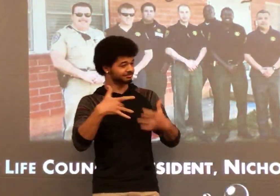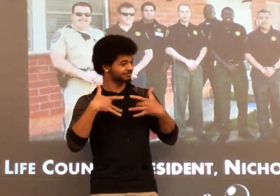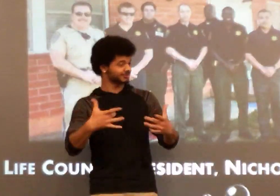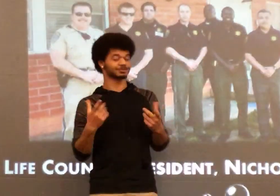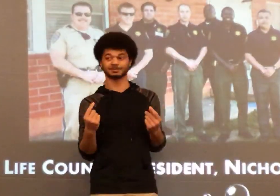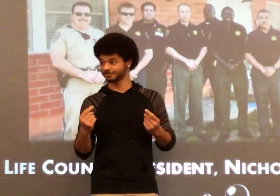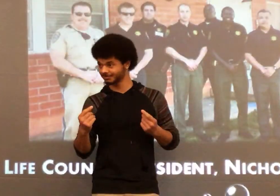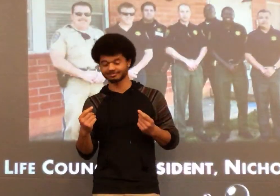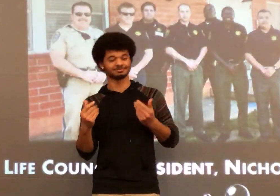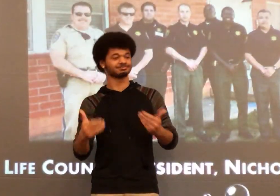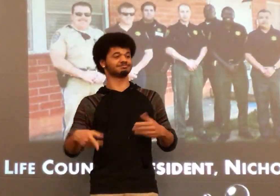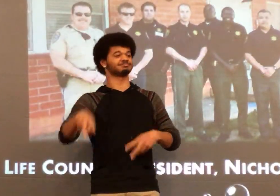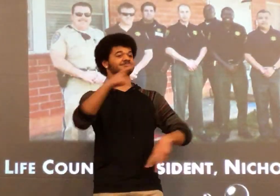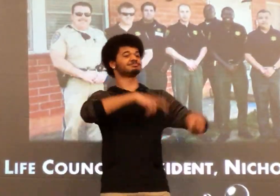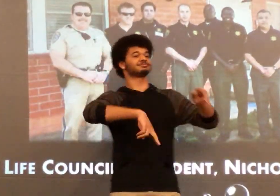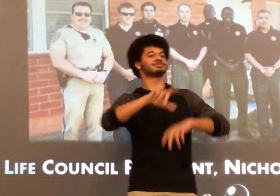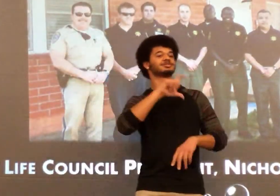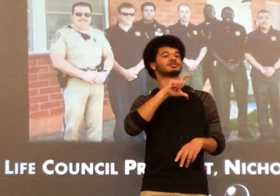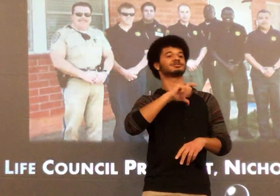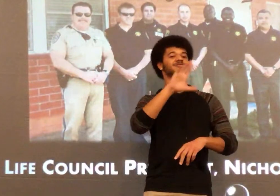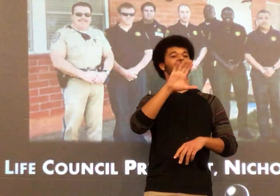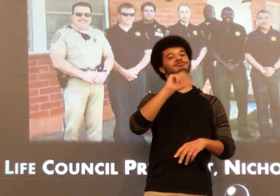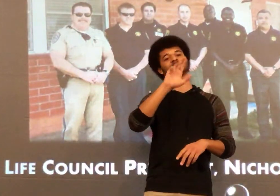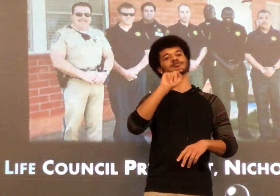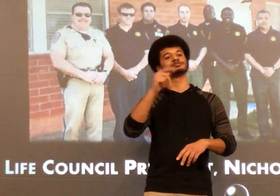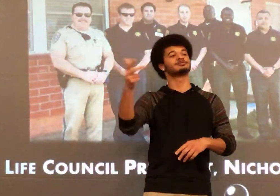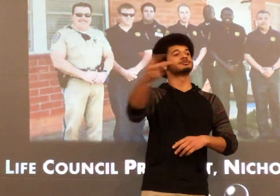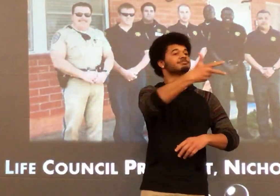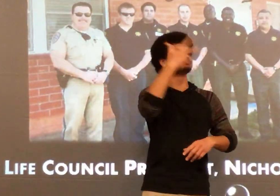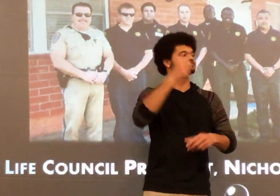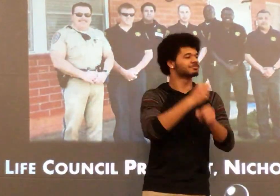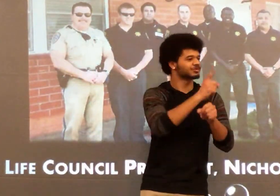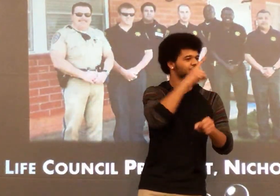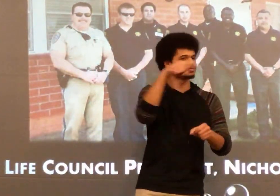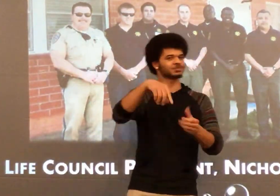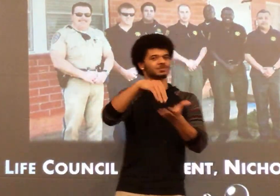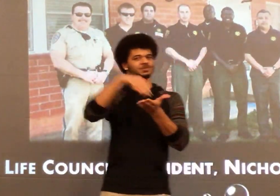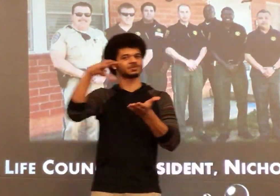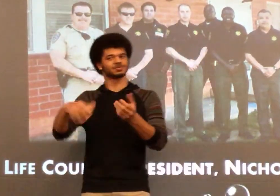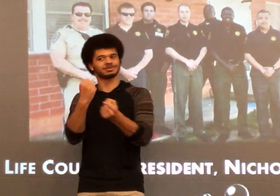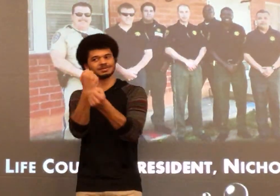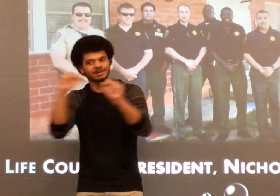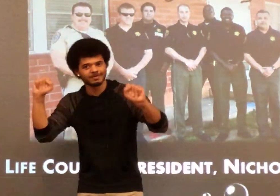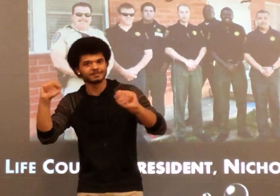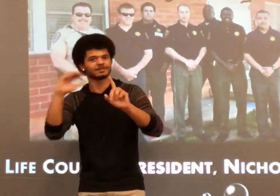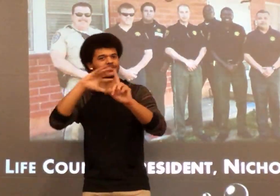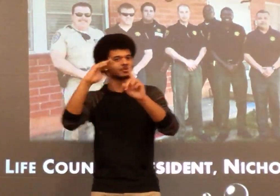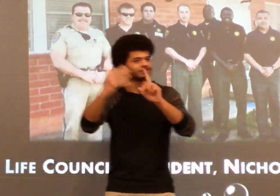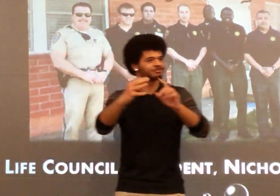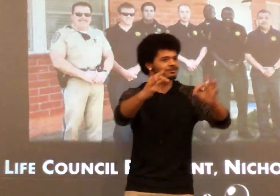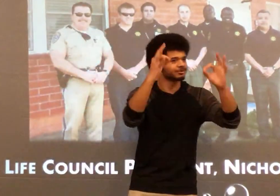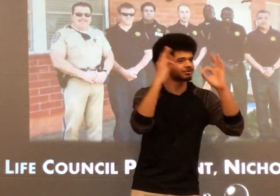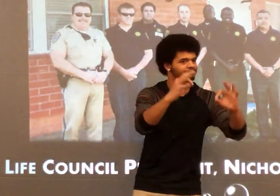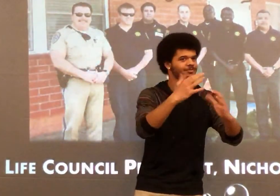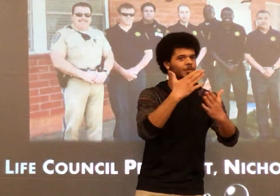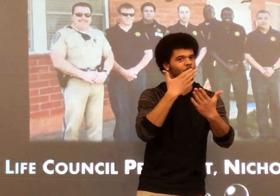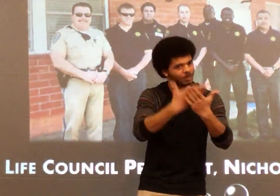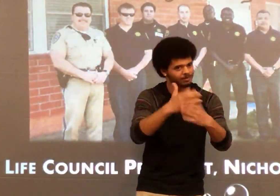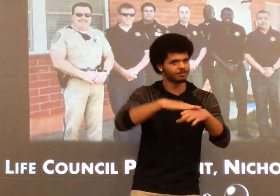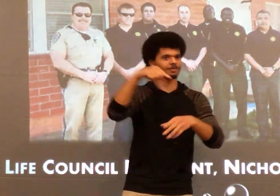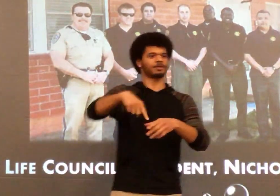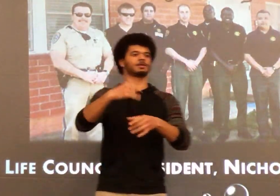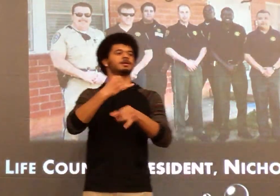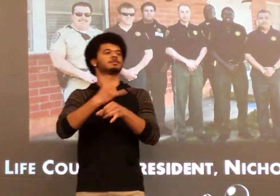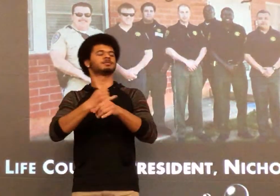He'd go to his office, but he wouldn't just stay there. He would still be driving all around campus, just making sure that the entire campus was safe